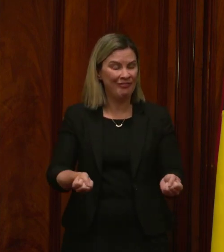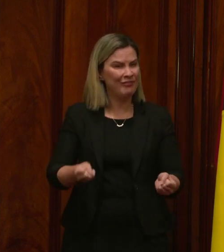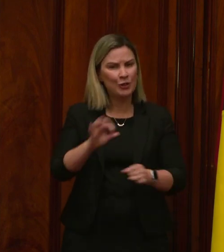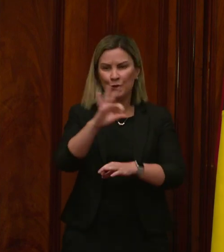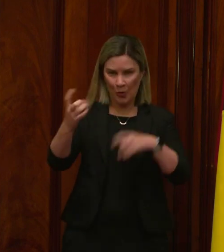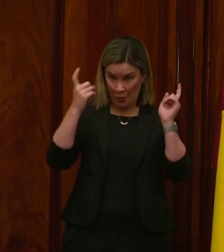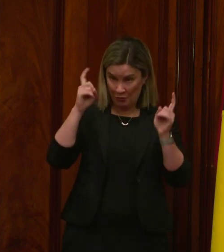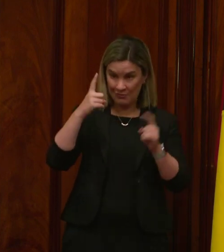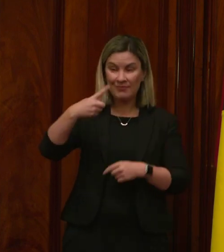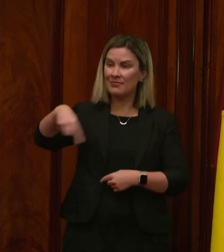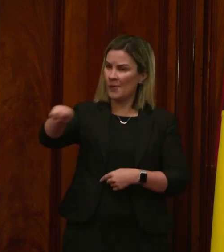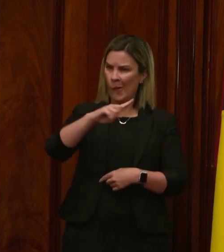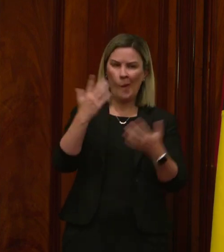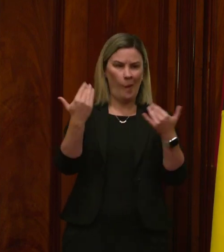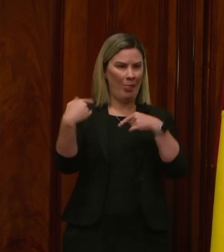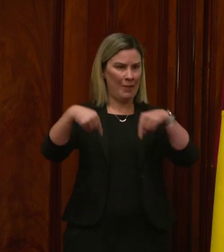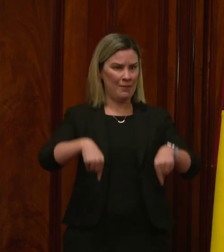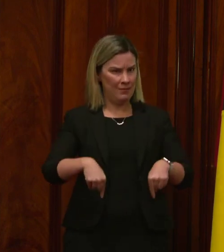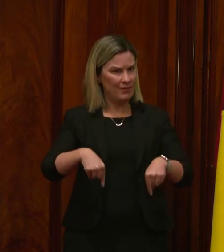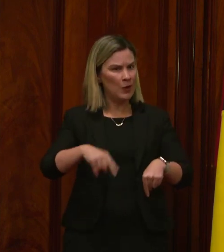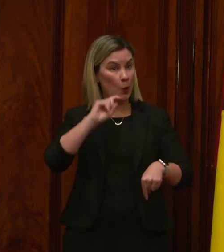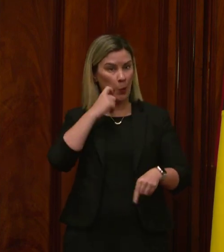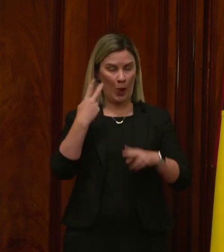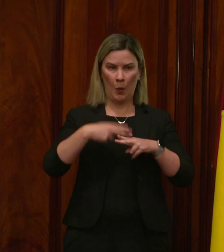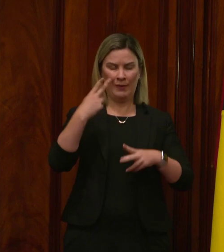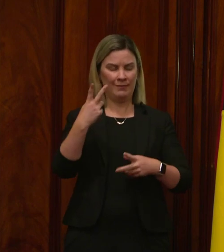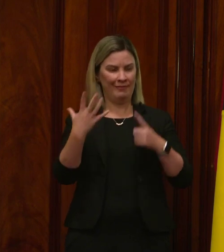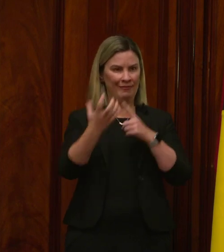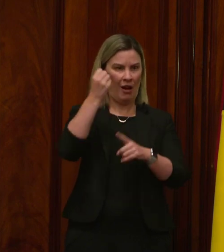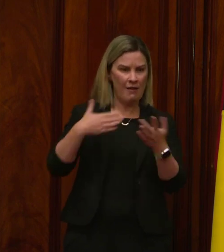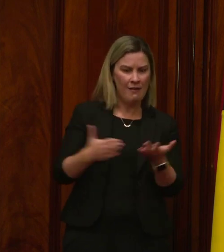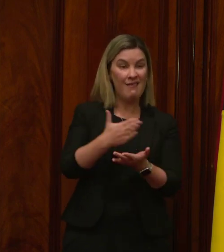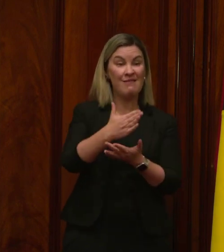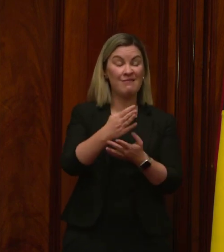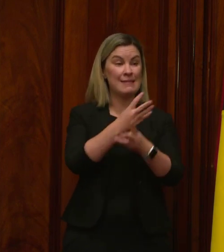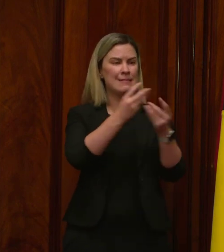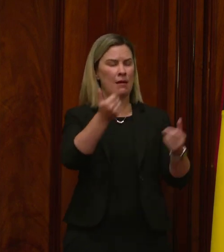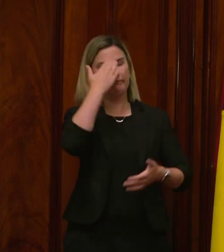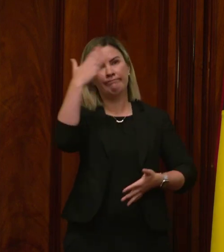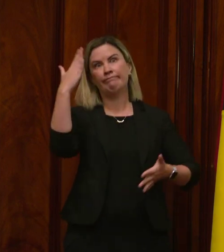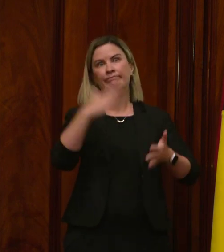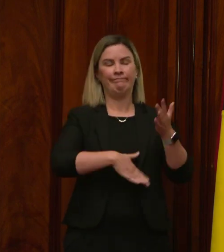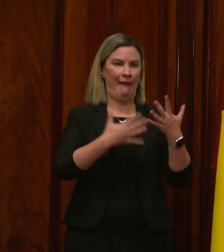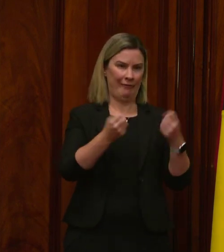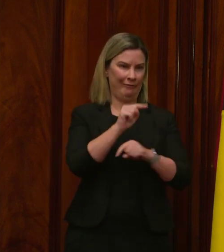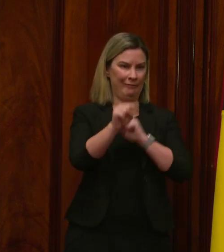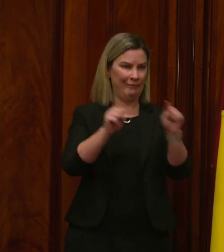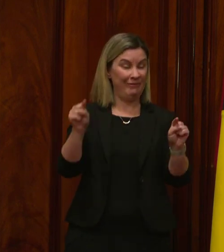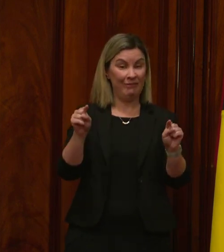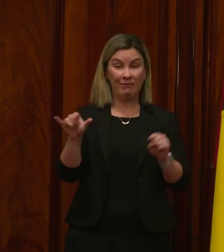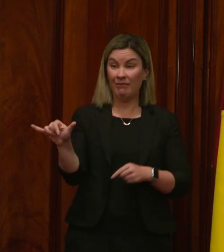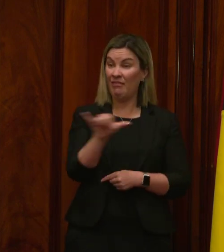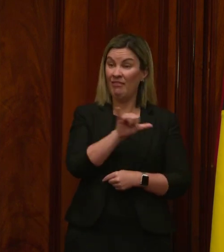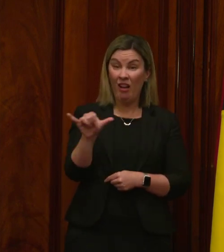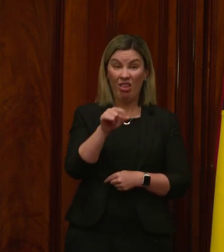You are welcome here and you will quickly find your feet. Others are seasoned veterans. Whichever you are,